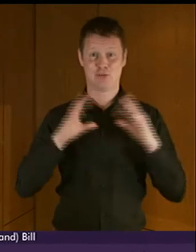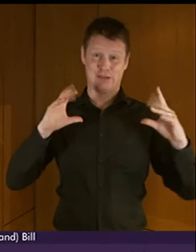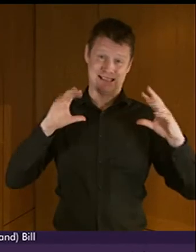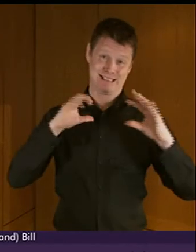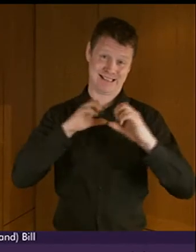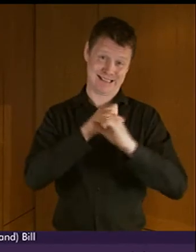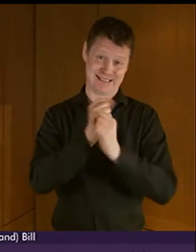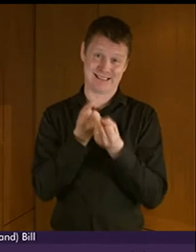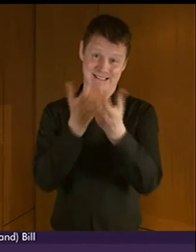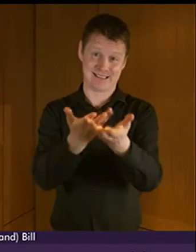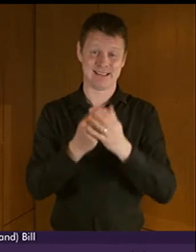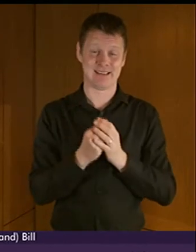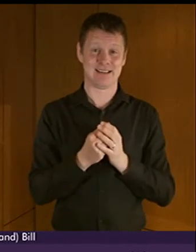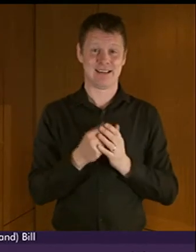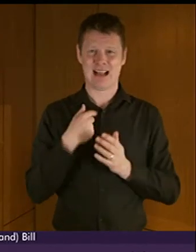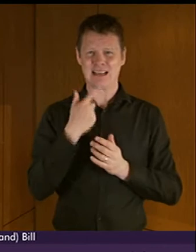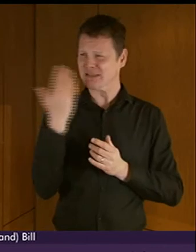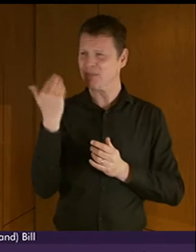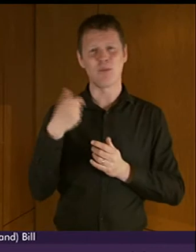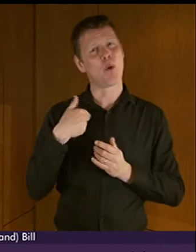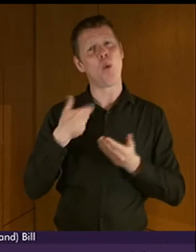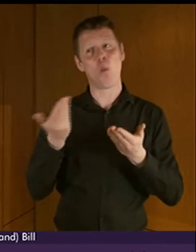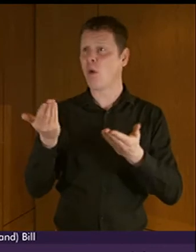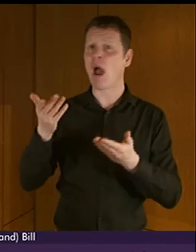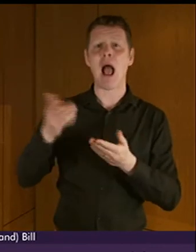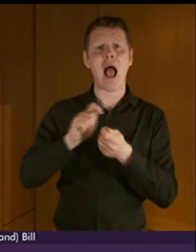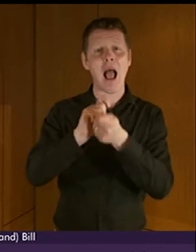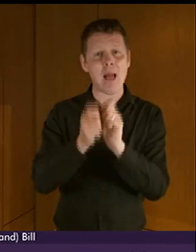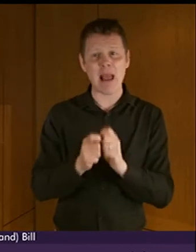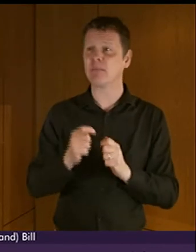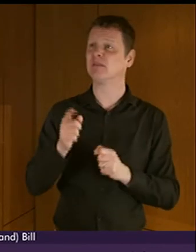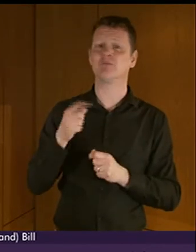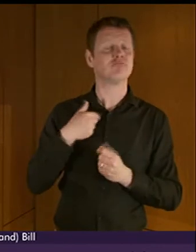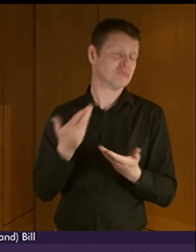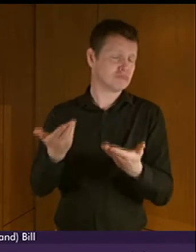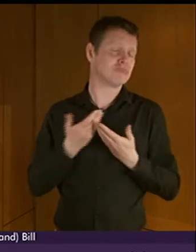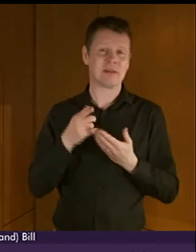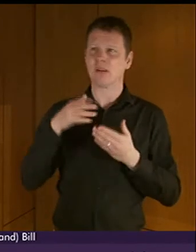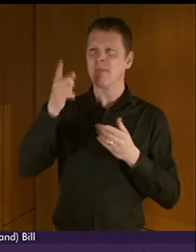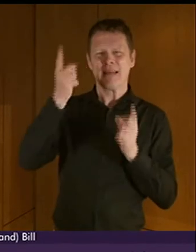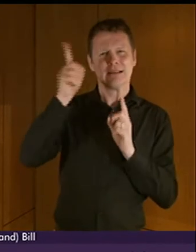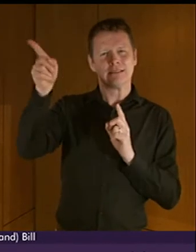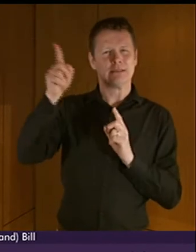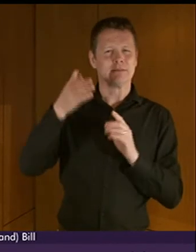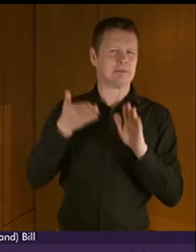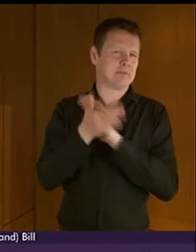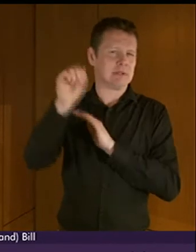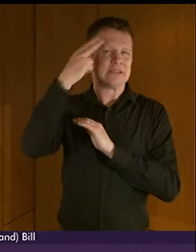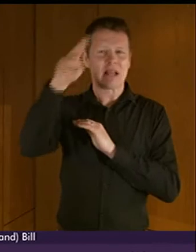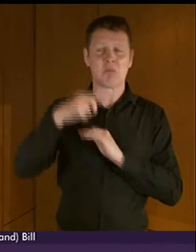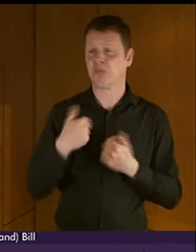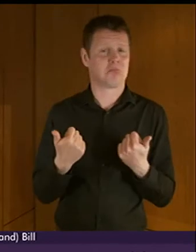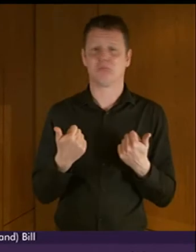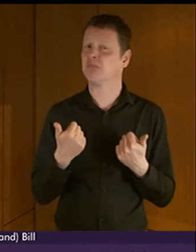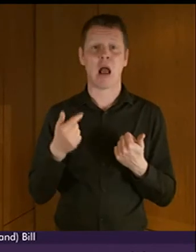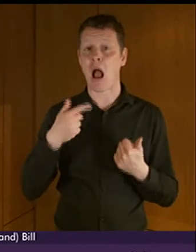think I said earlier that I welcome the amendments that have been tabled in the minister's name or will be tabled in the minister's name I look